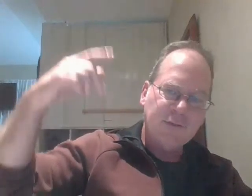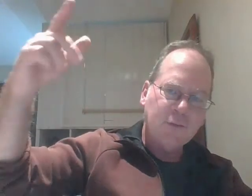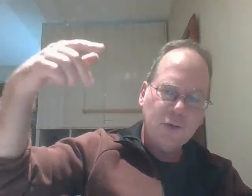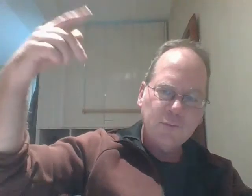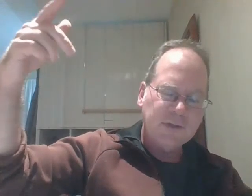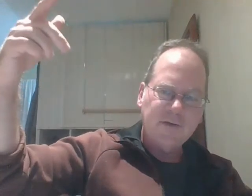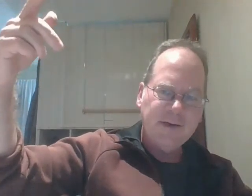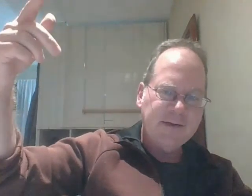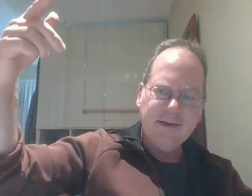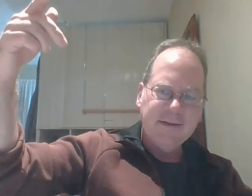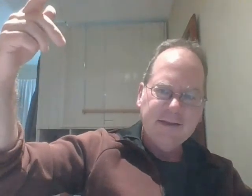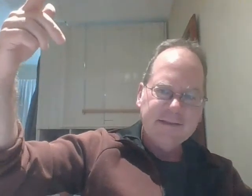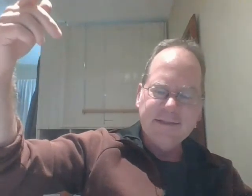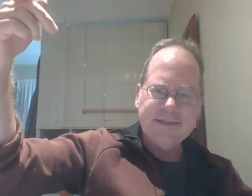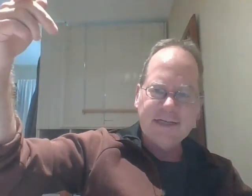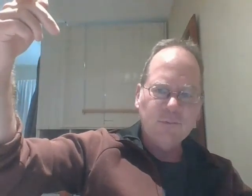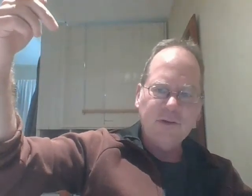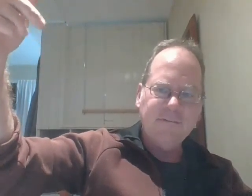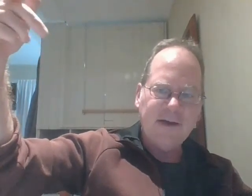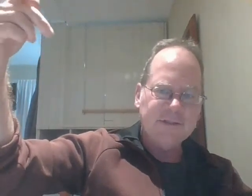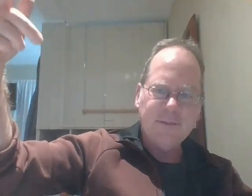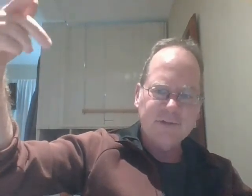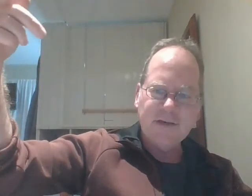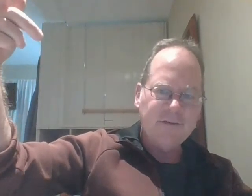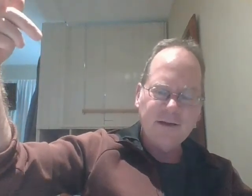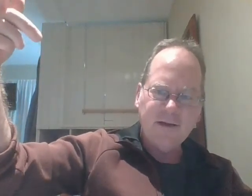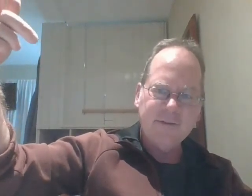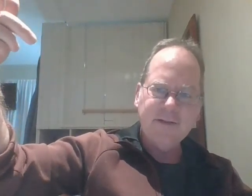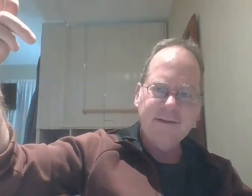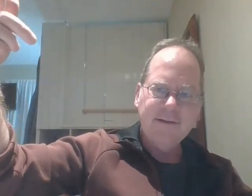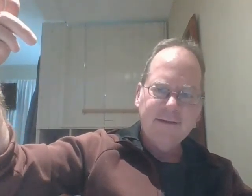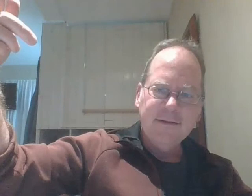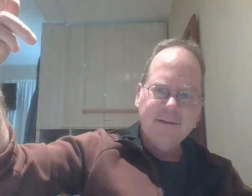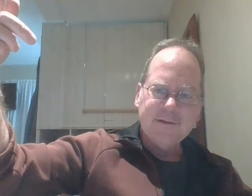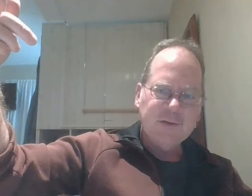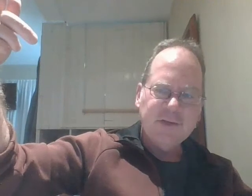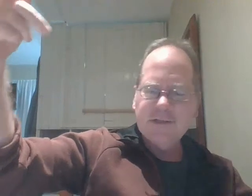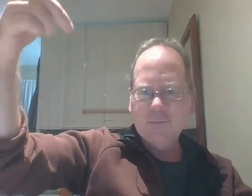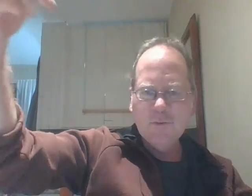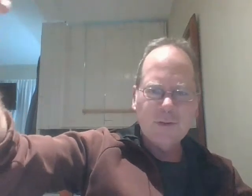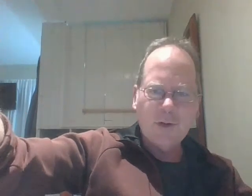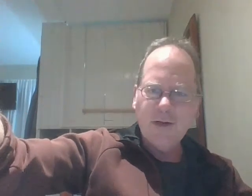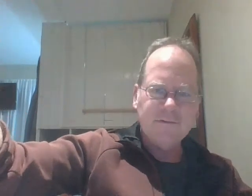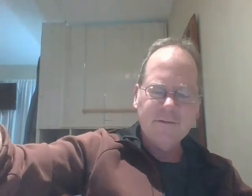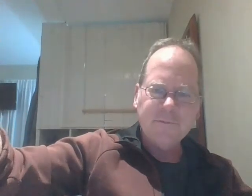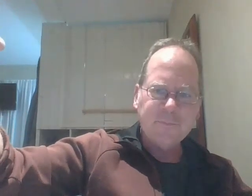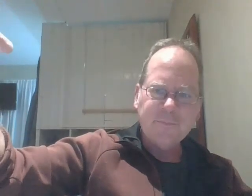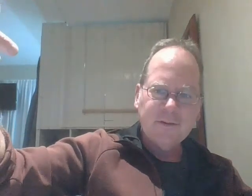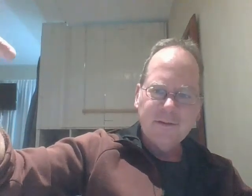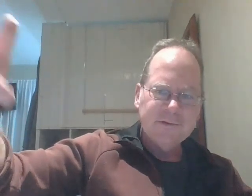the world where government didn't tax more than five or ten percent of the economy so you could just move somewhere else and start